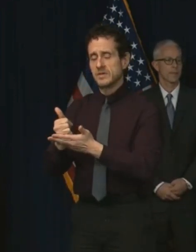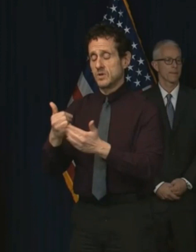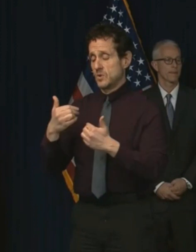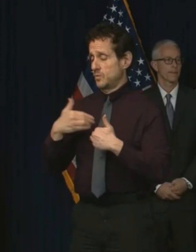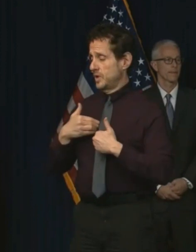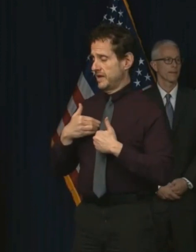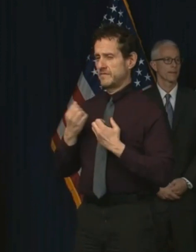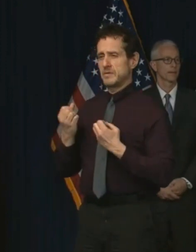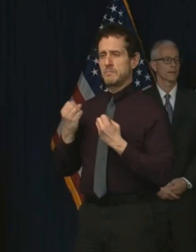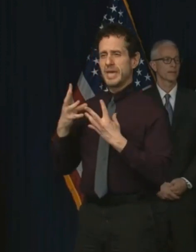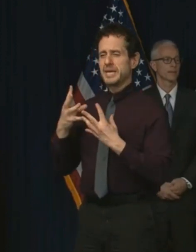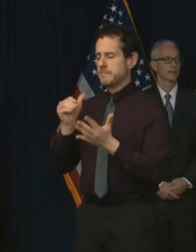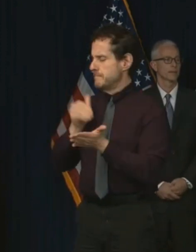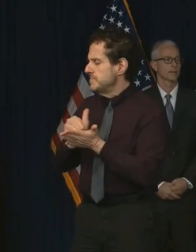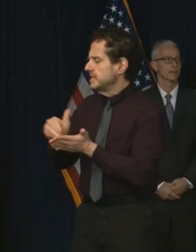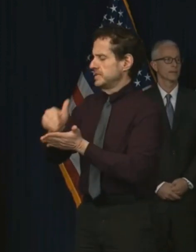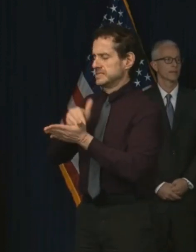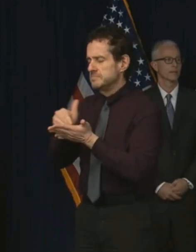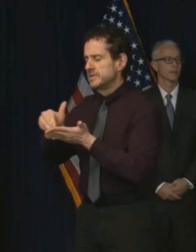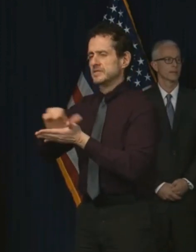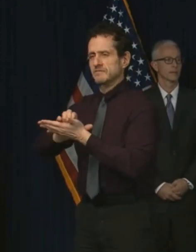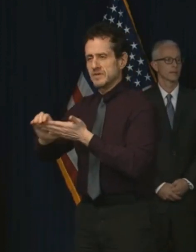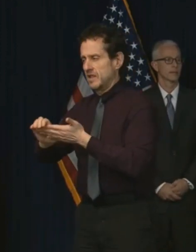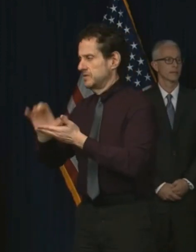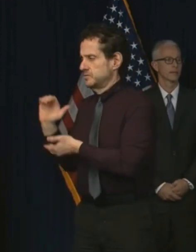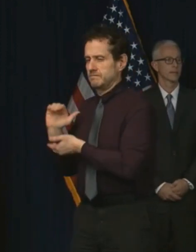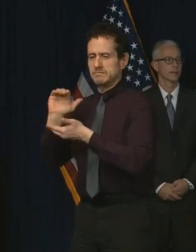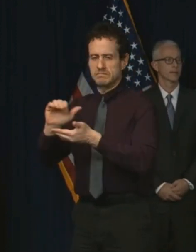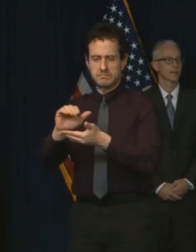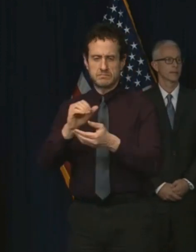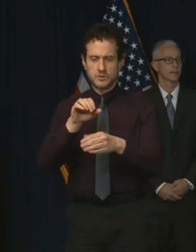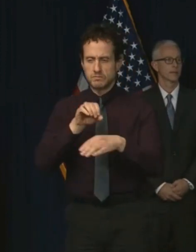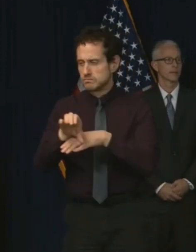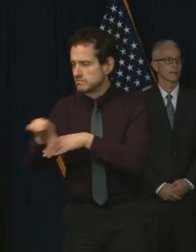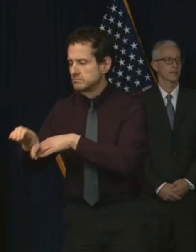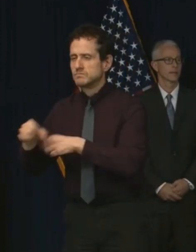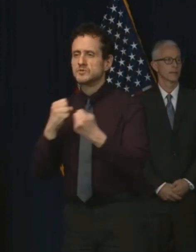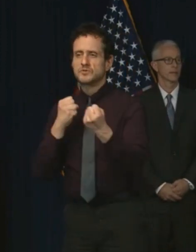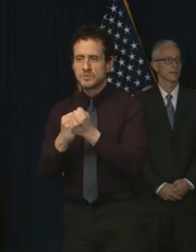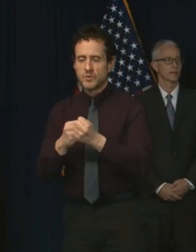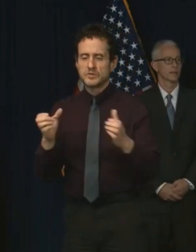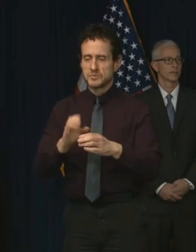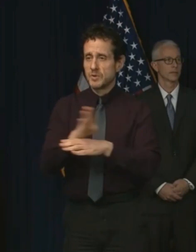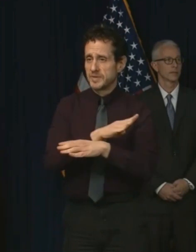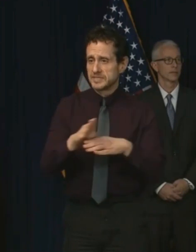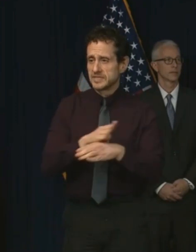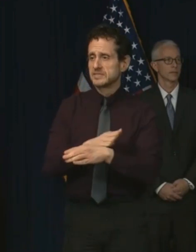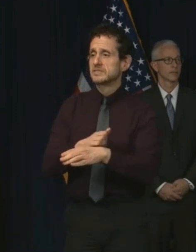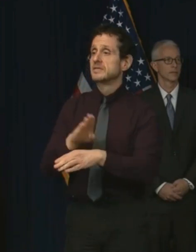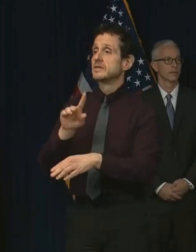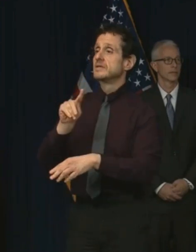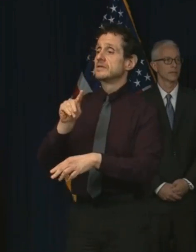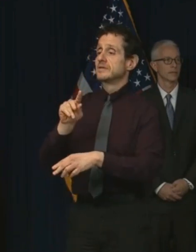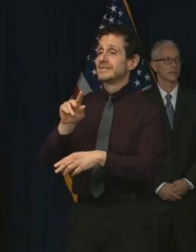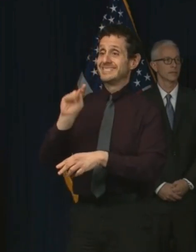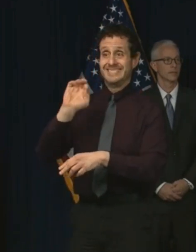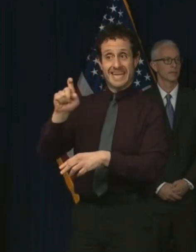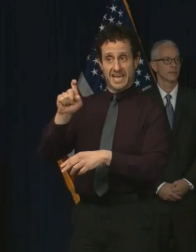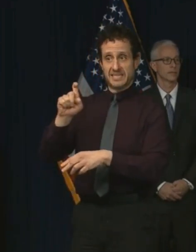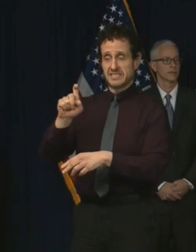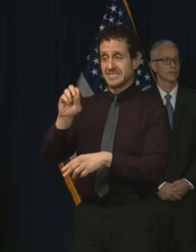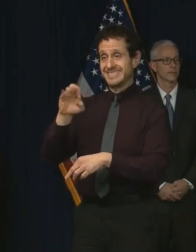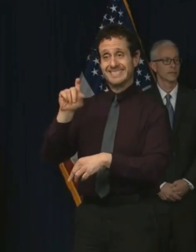dollars to support our small businesses in impacted industries and offered sales tax payment delays wherever we can.